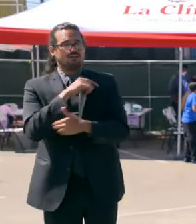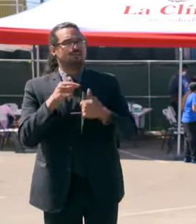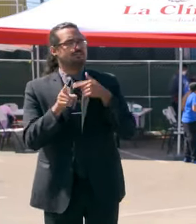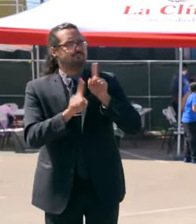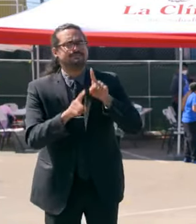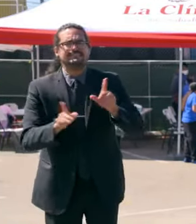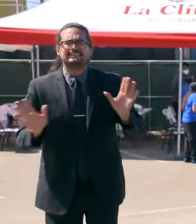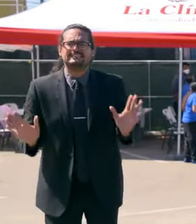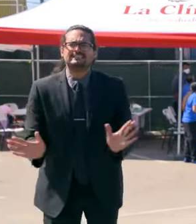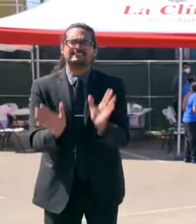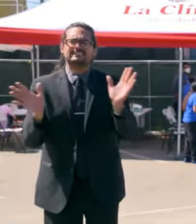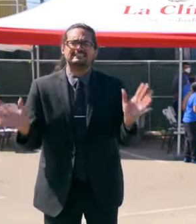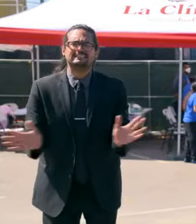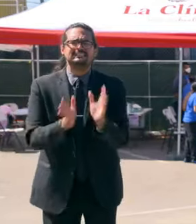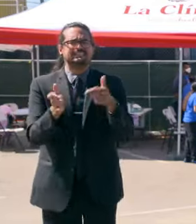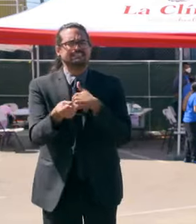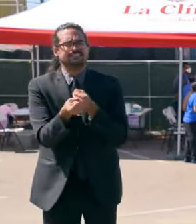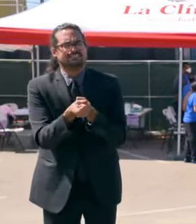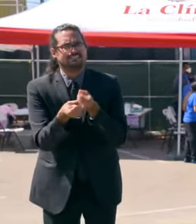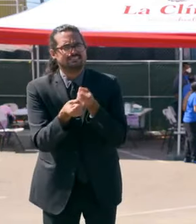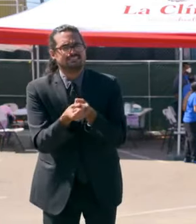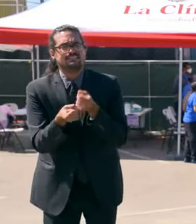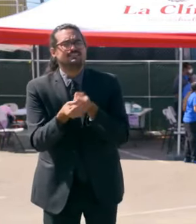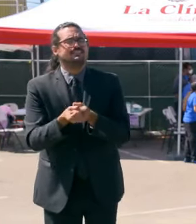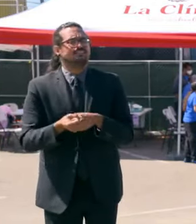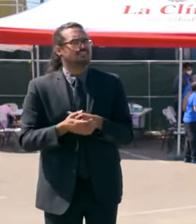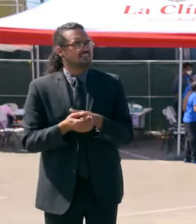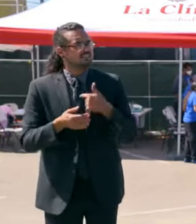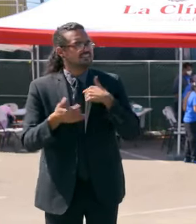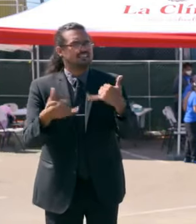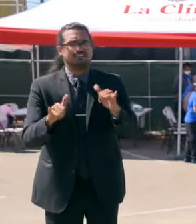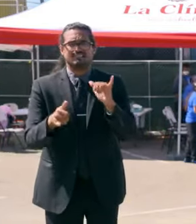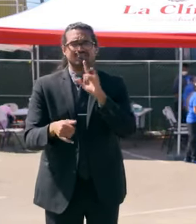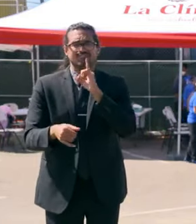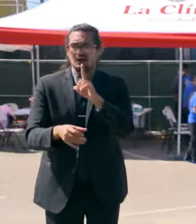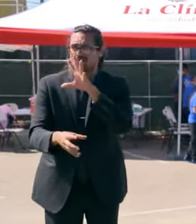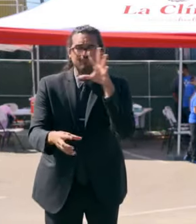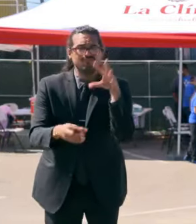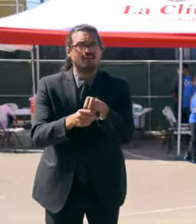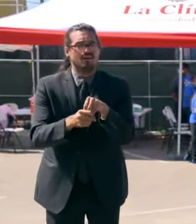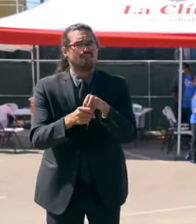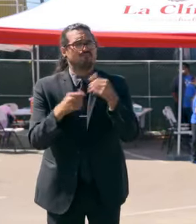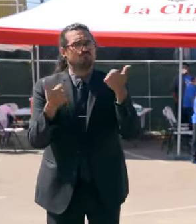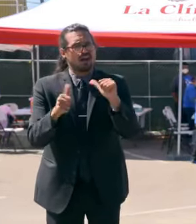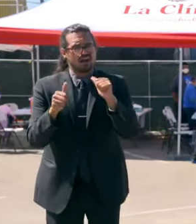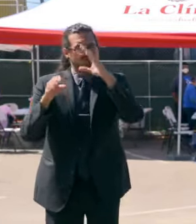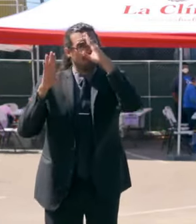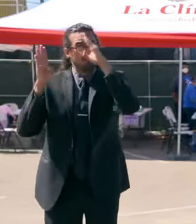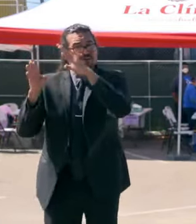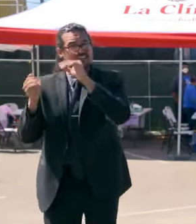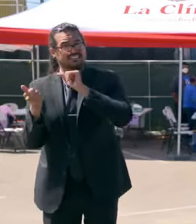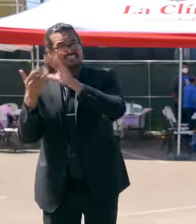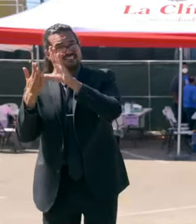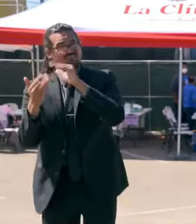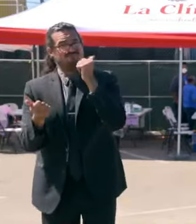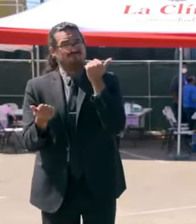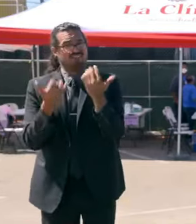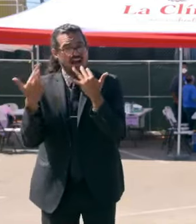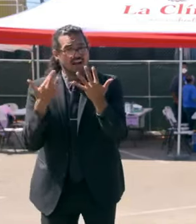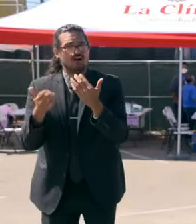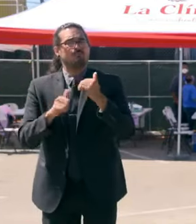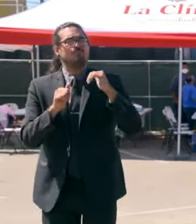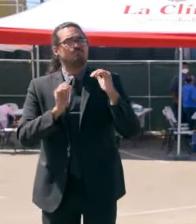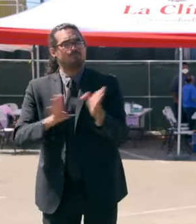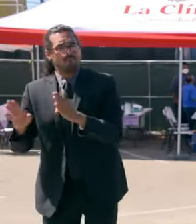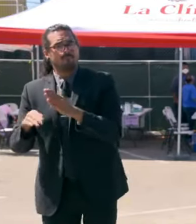very engaged in focusing on our fire suppression efforts, preparation efforts, our efforts here to increase vaccinations.